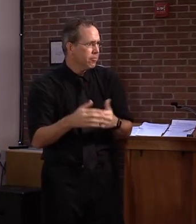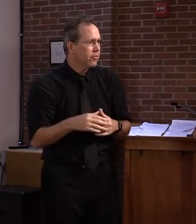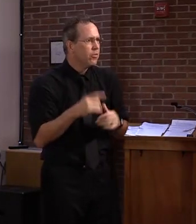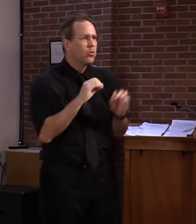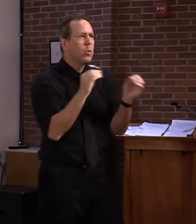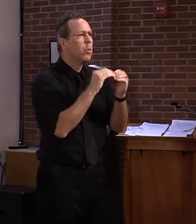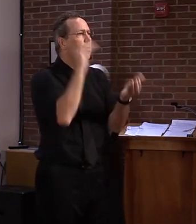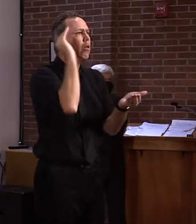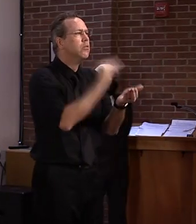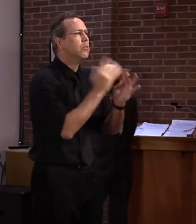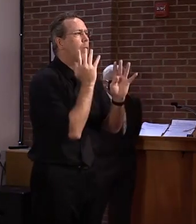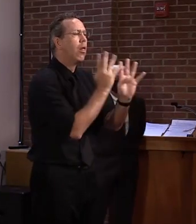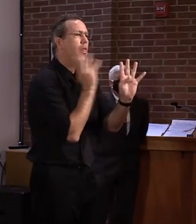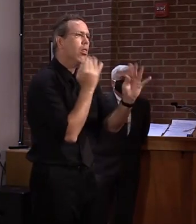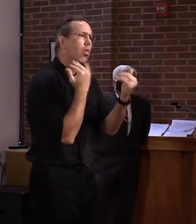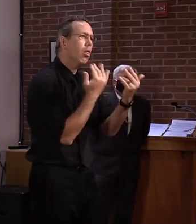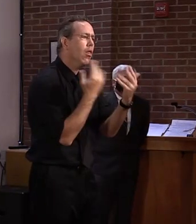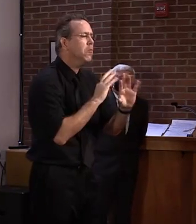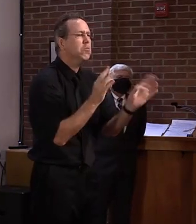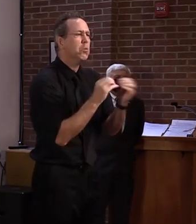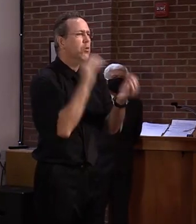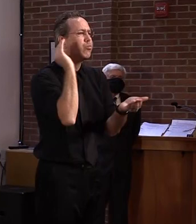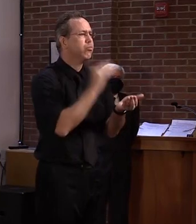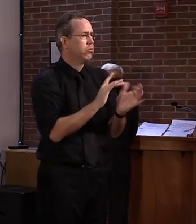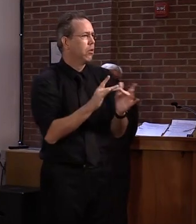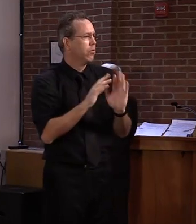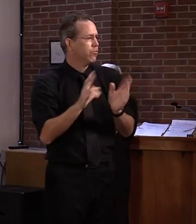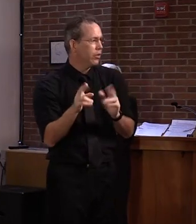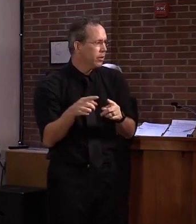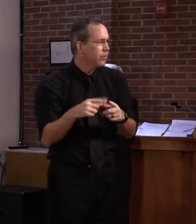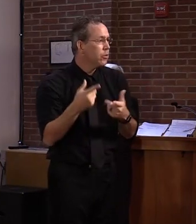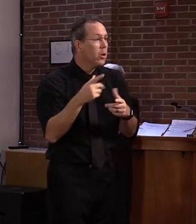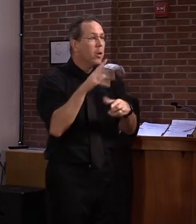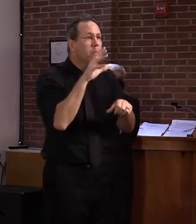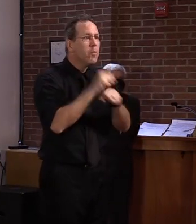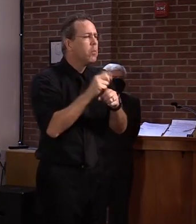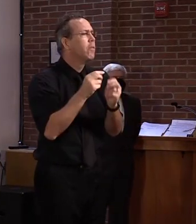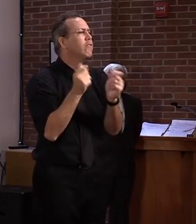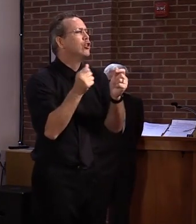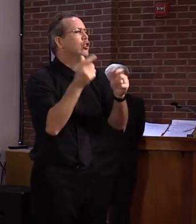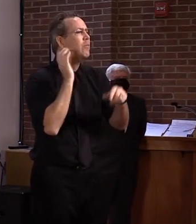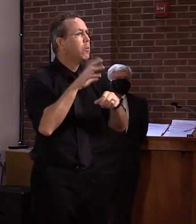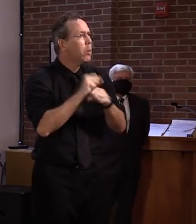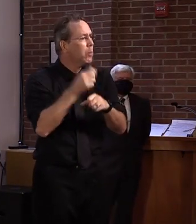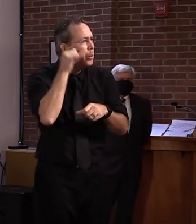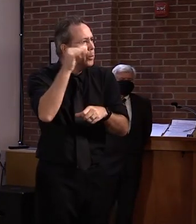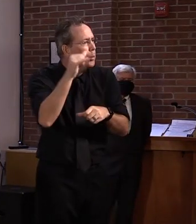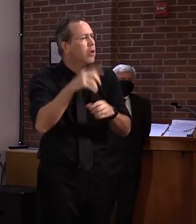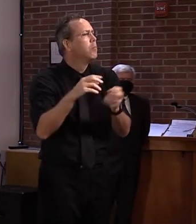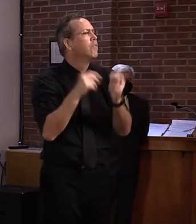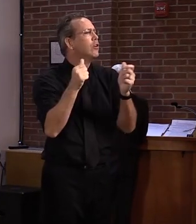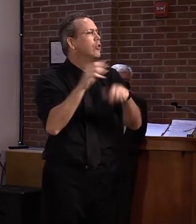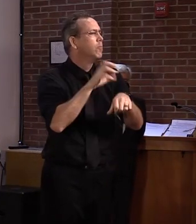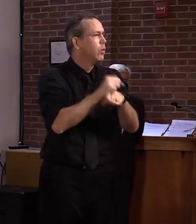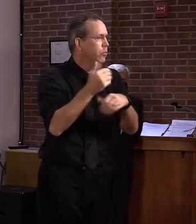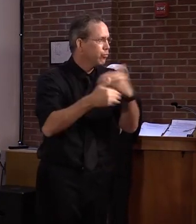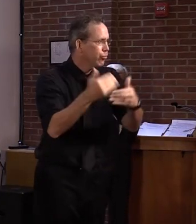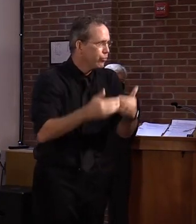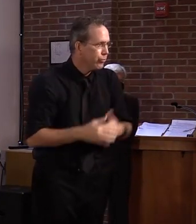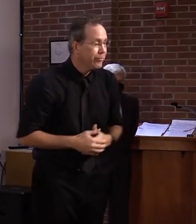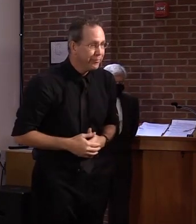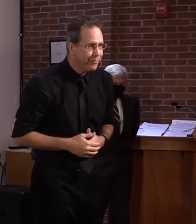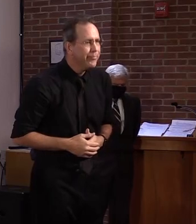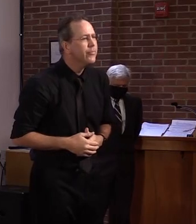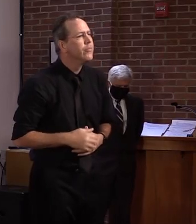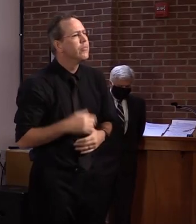that this new way of serving your needs will transform how Vermont interacts with the DMV. This is yet another step toward